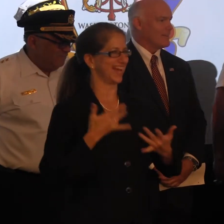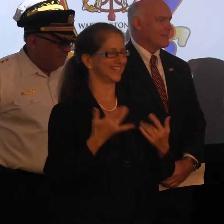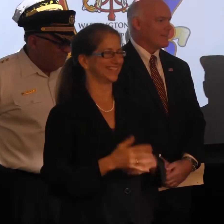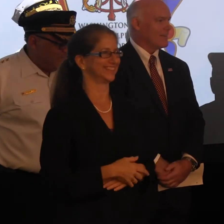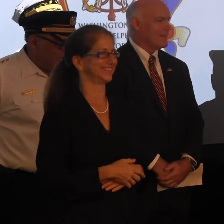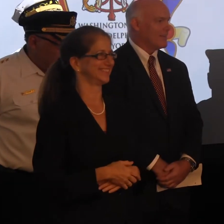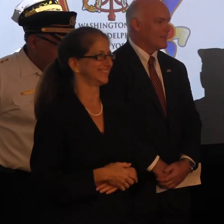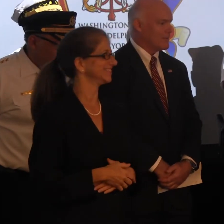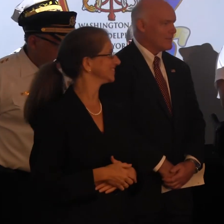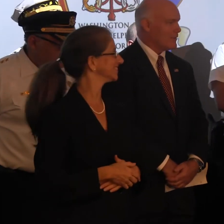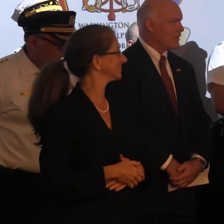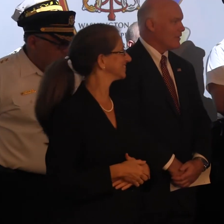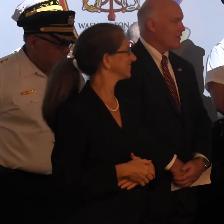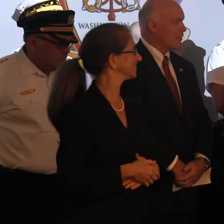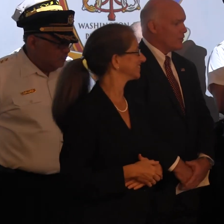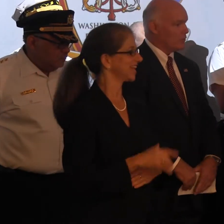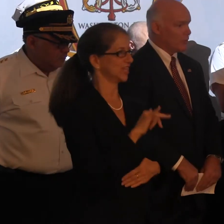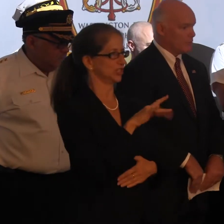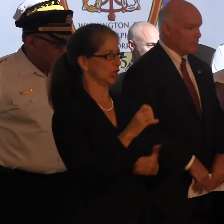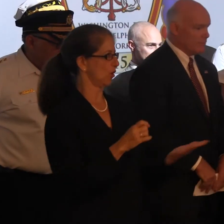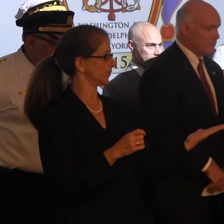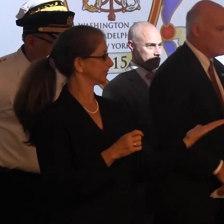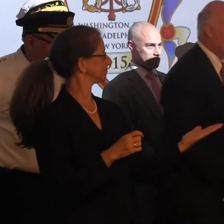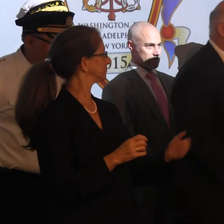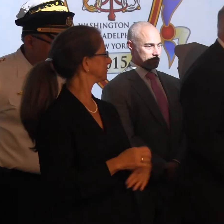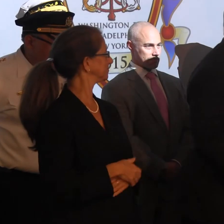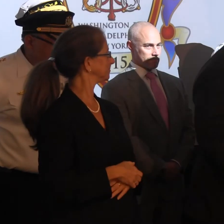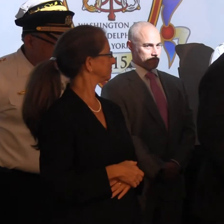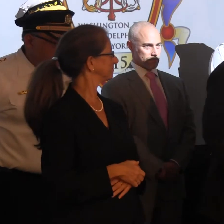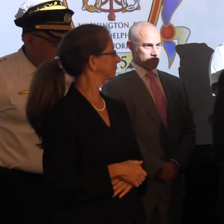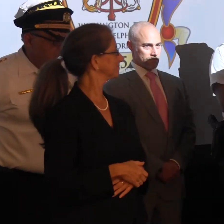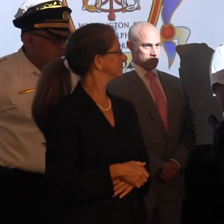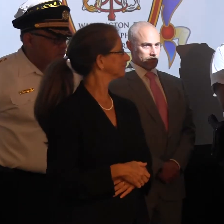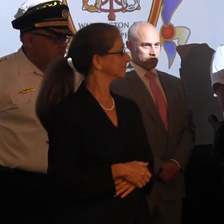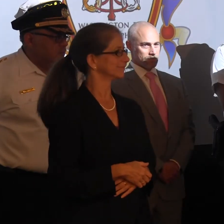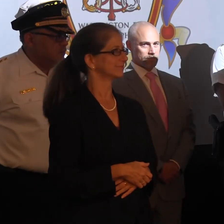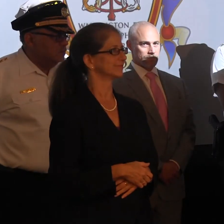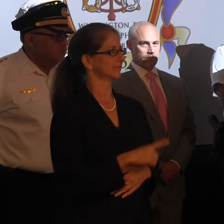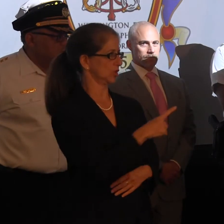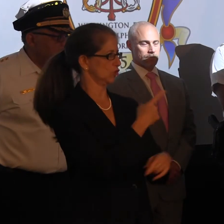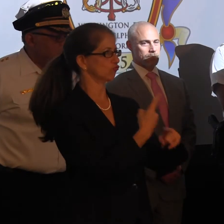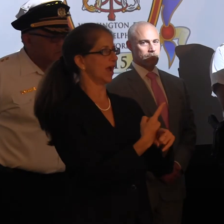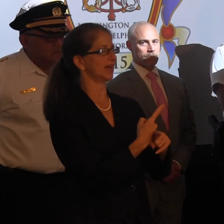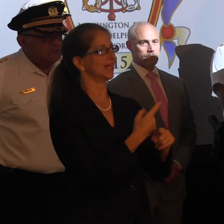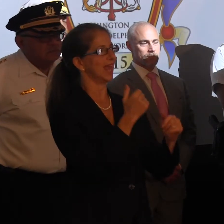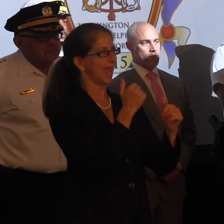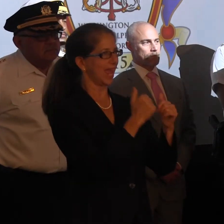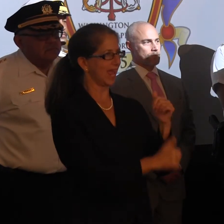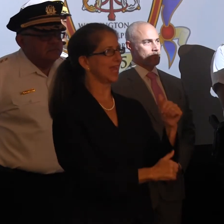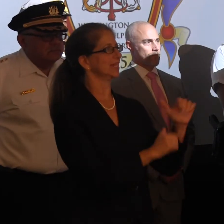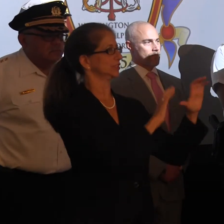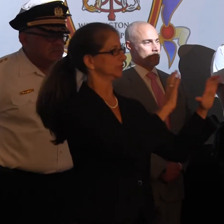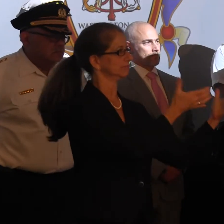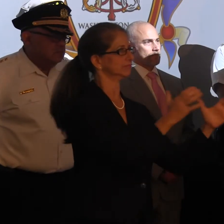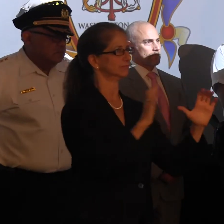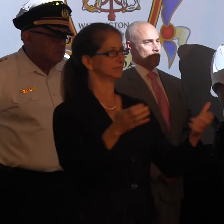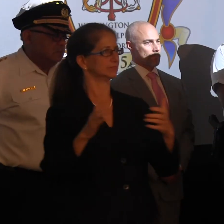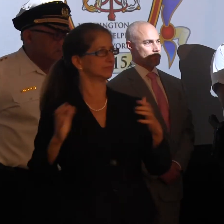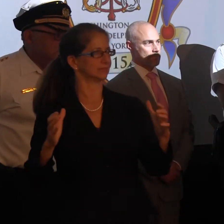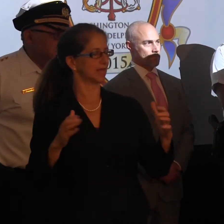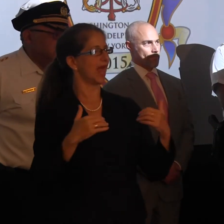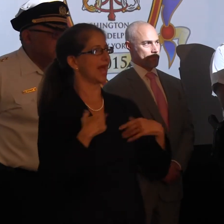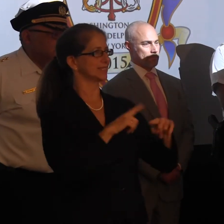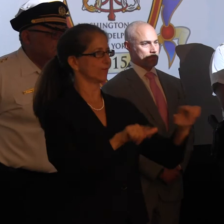Thank you, Mr. Secretary. Joe, do you want to add to that? You're absolutely correct. Each venue is different and presents different